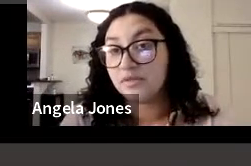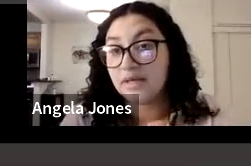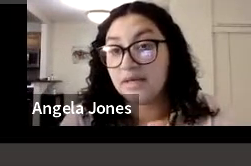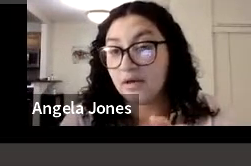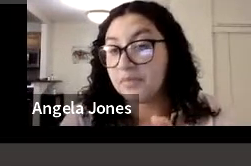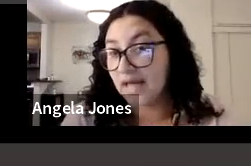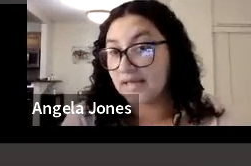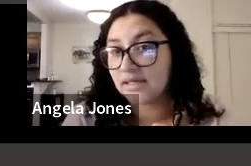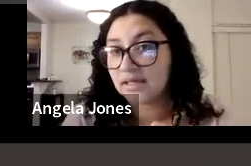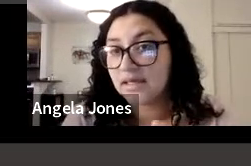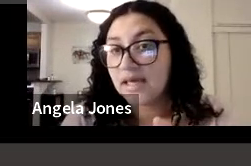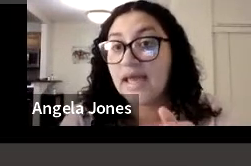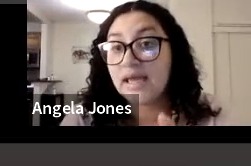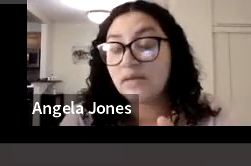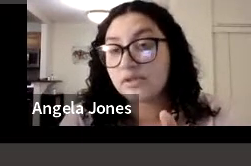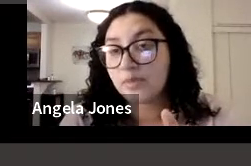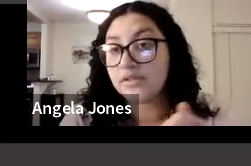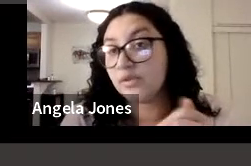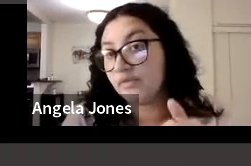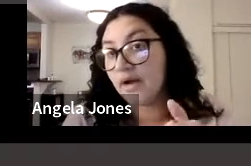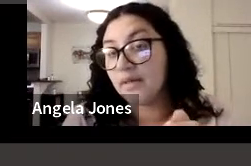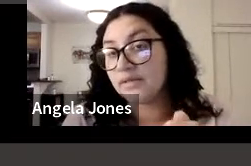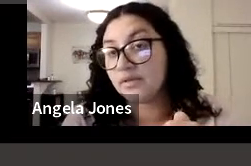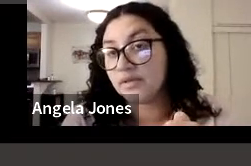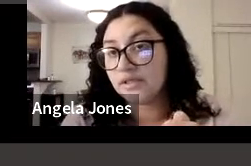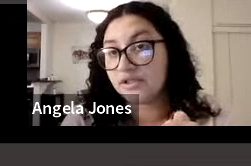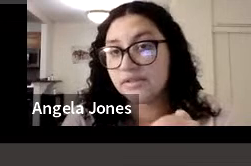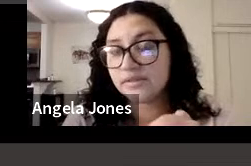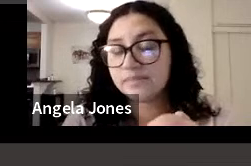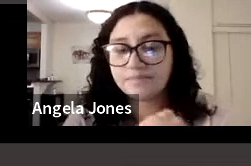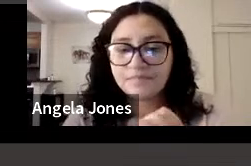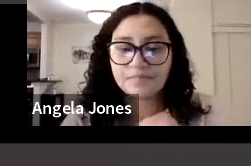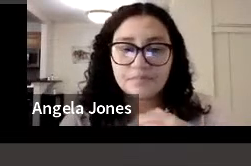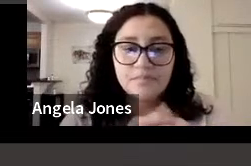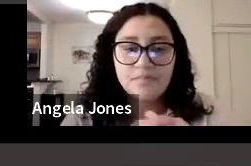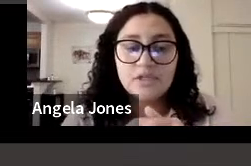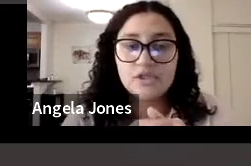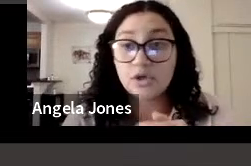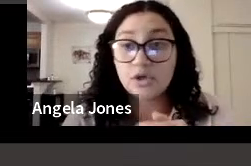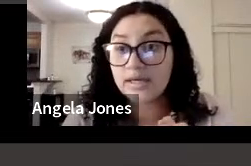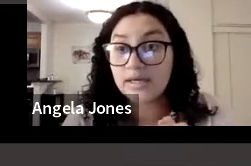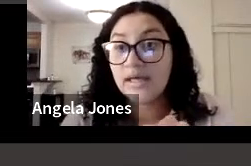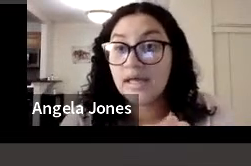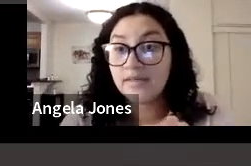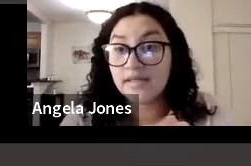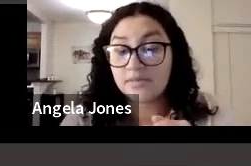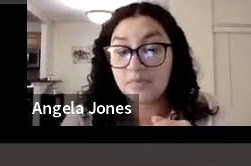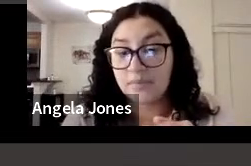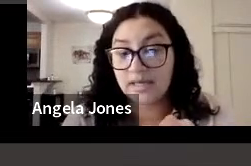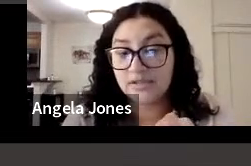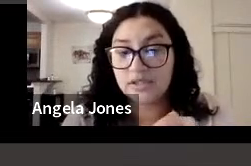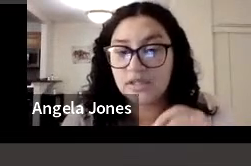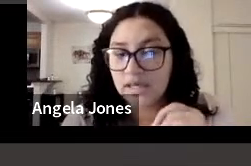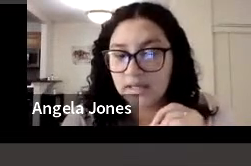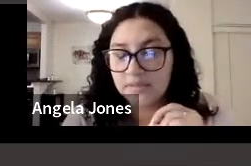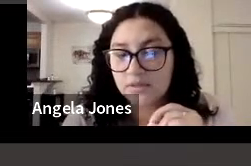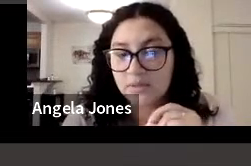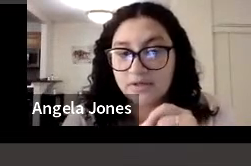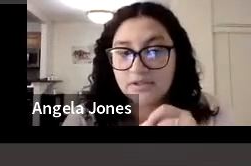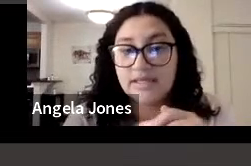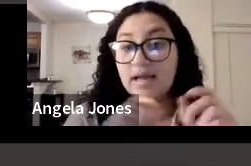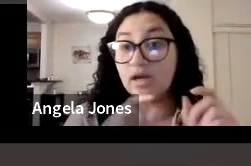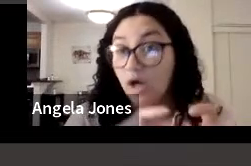of Paisaster being very plastic in response to environmental conditions. During this publication